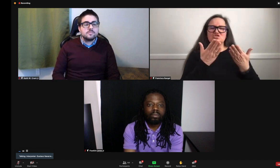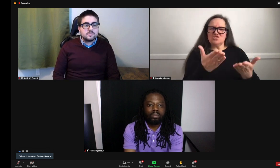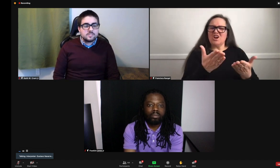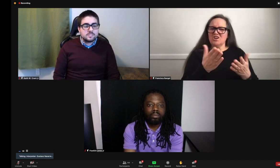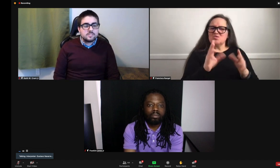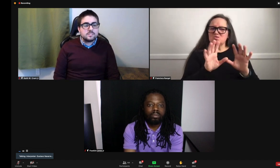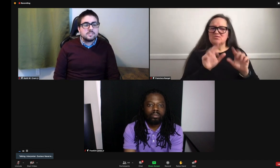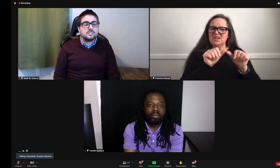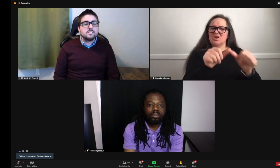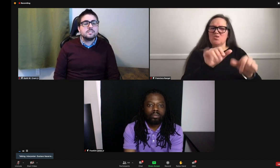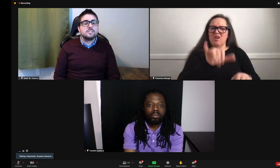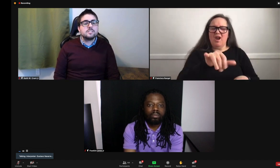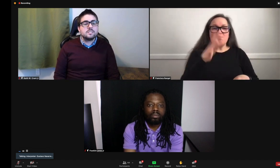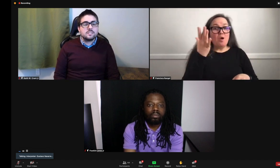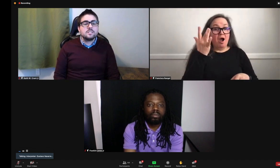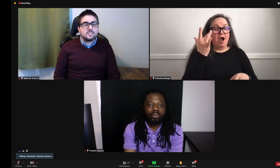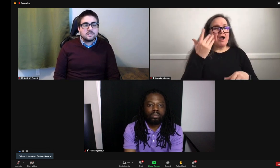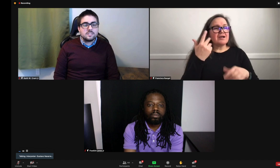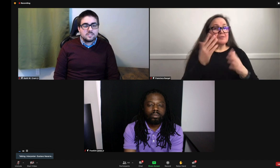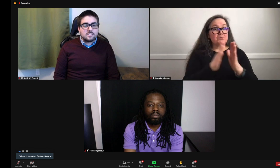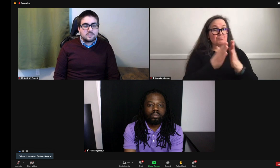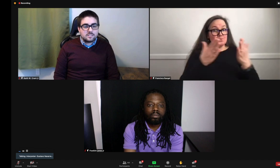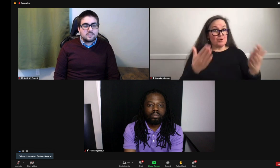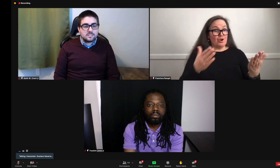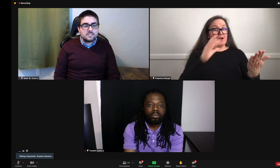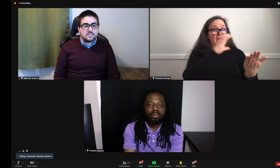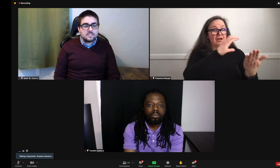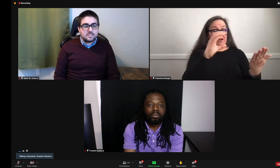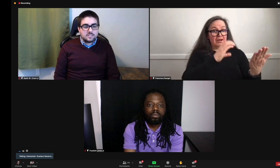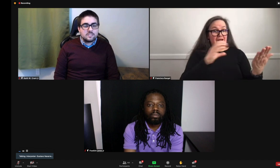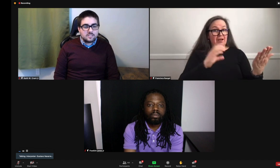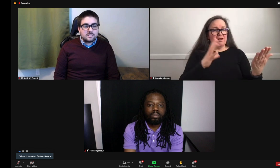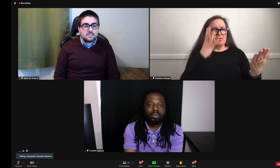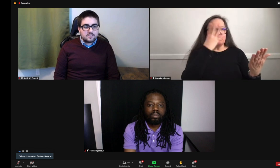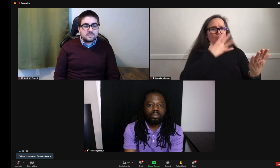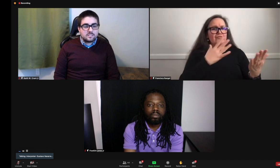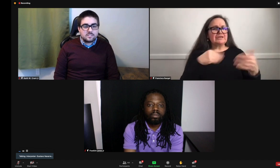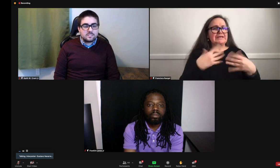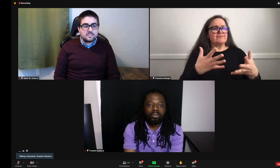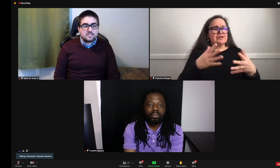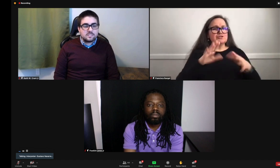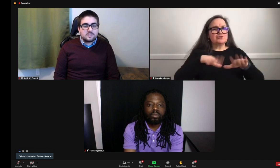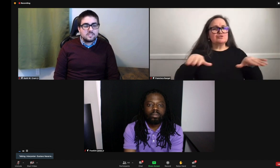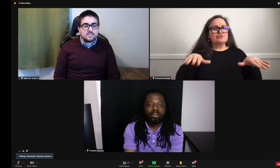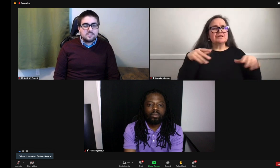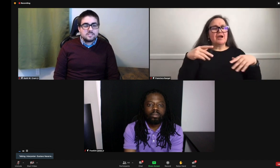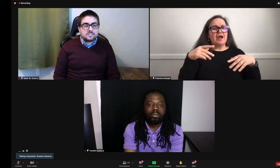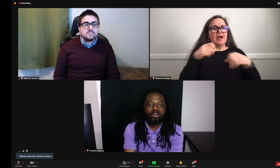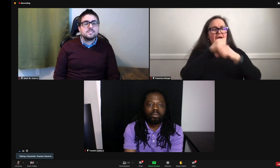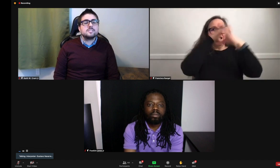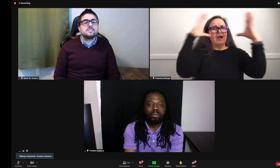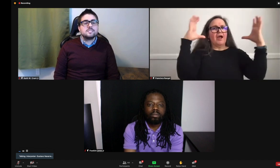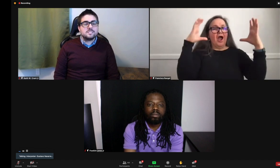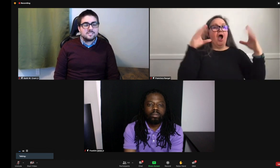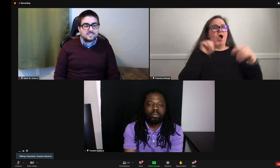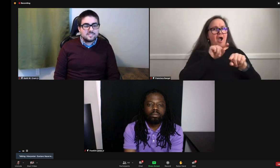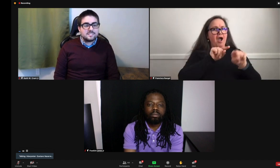process. I do, however, suggest that everyone continues using this type of process to create these